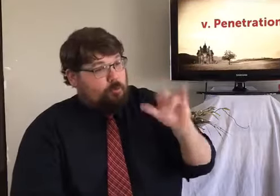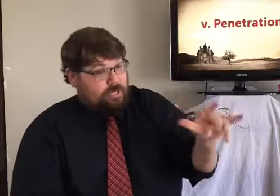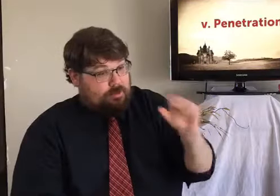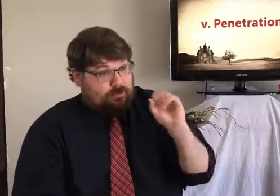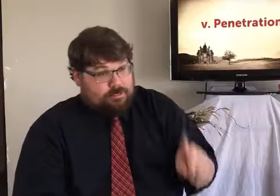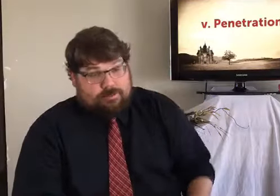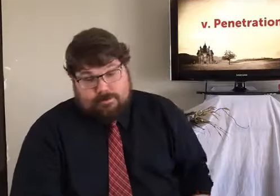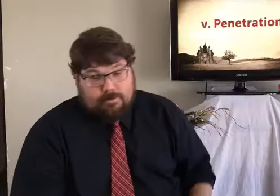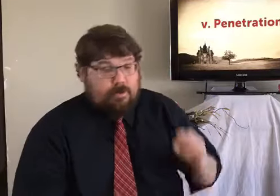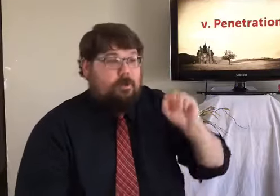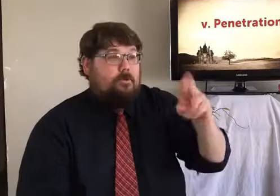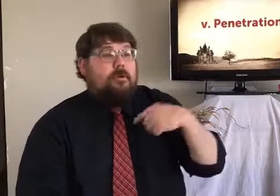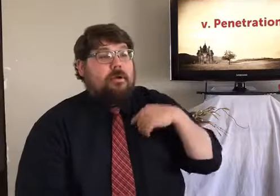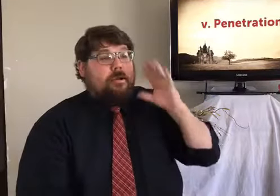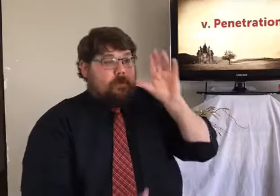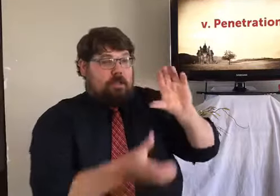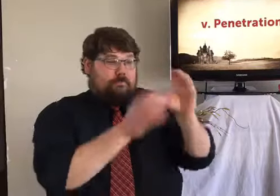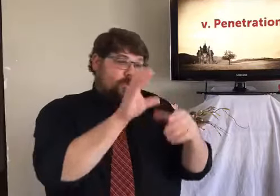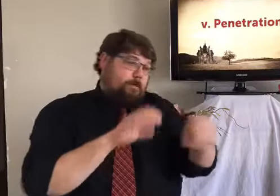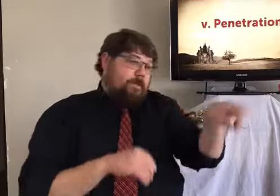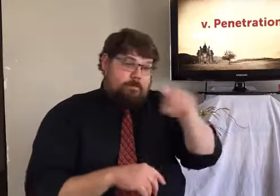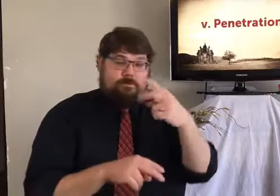and you want to impress me, make sure he knows how to grill.